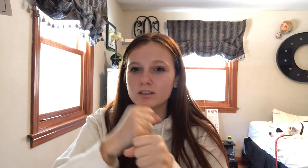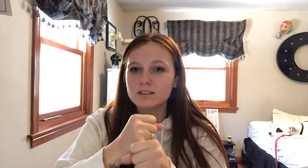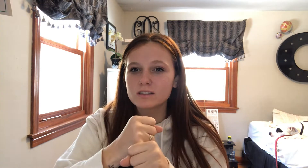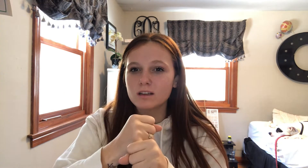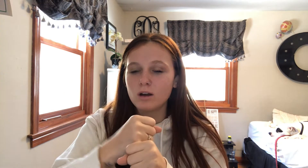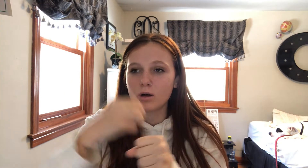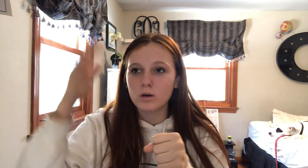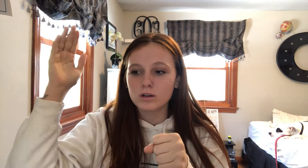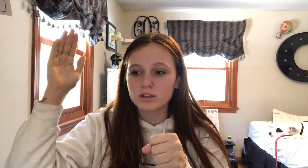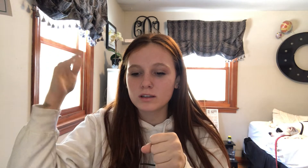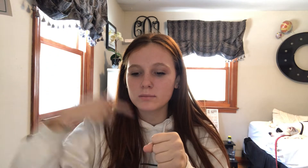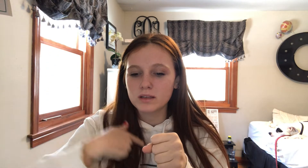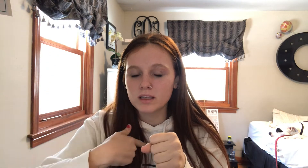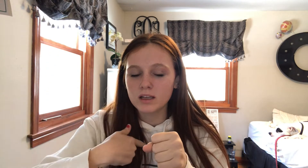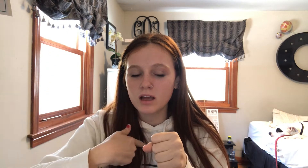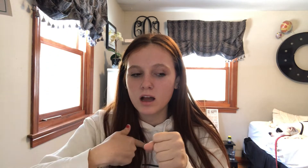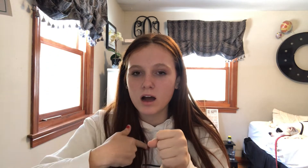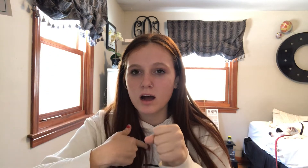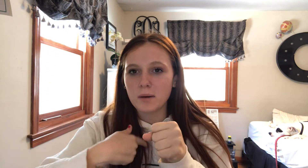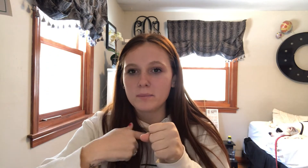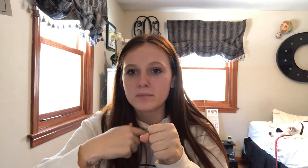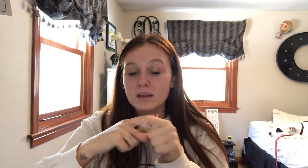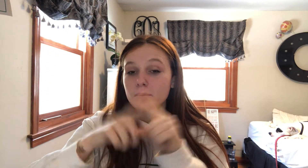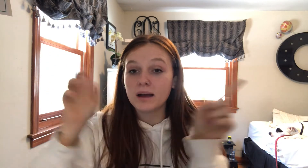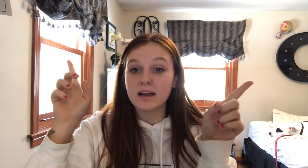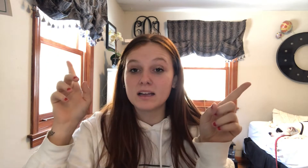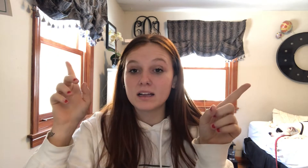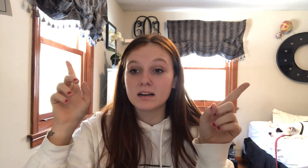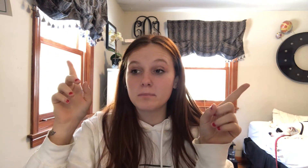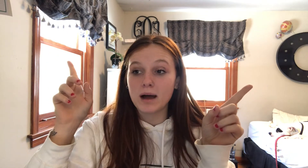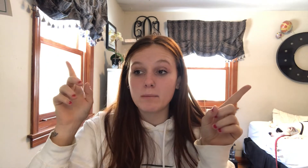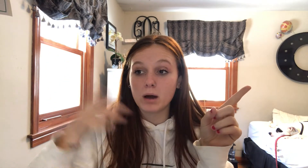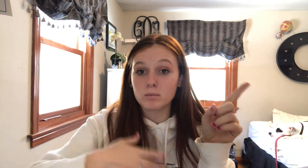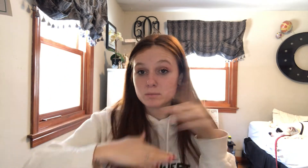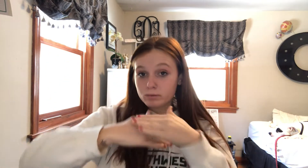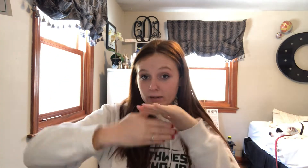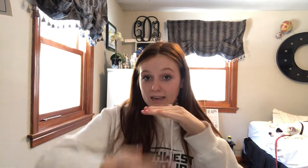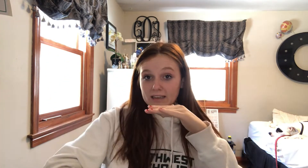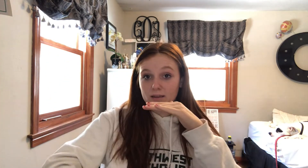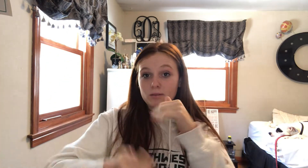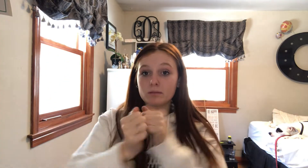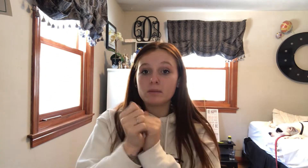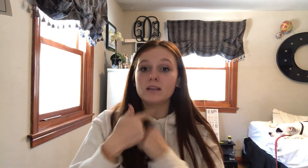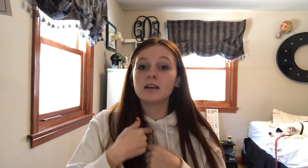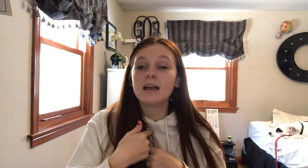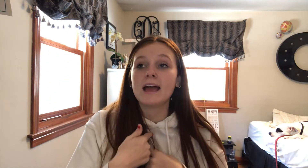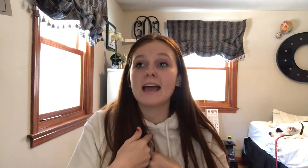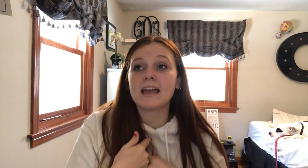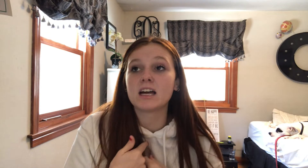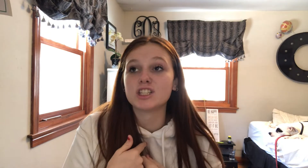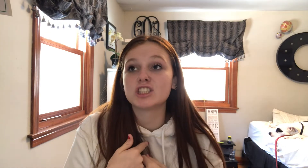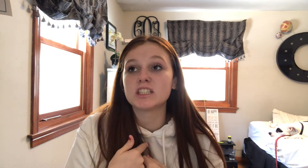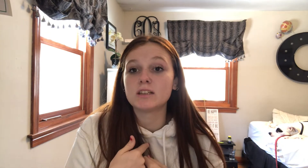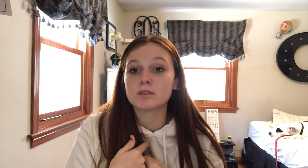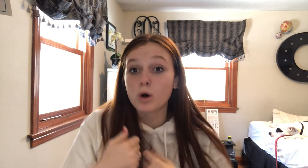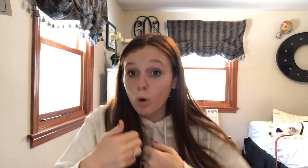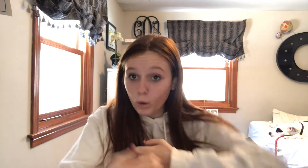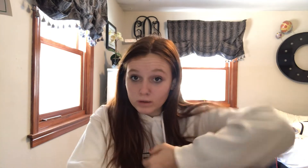older than me. Um, but my mom was pregnant with me and she was holding